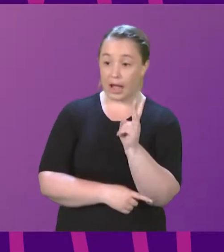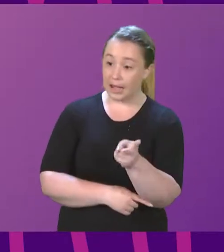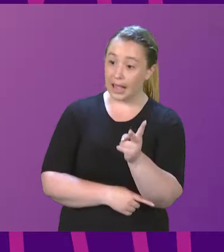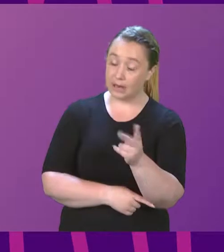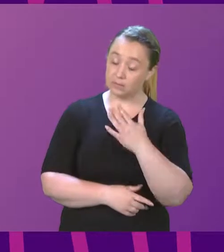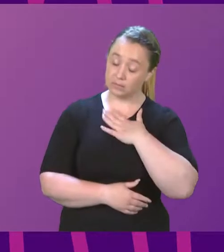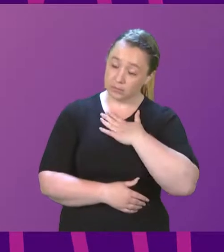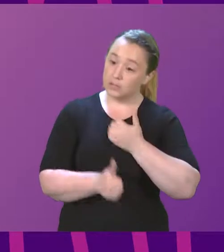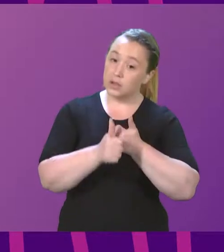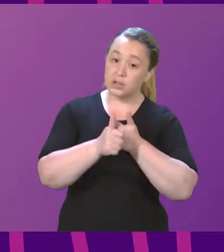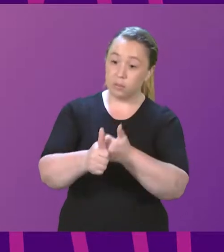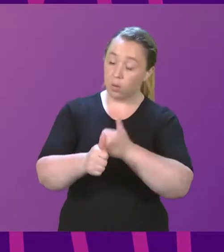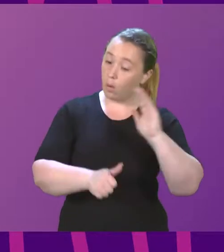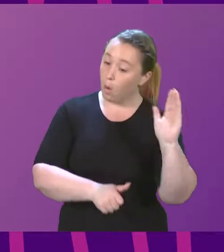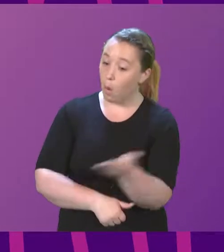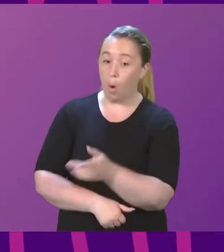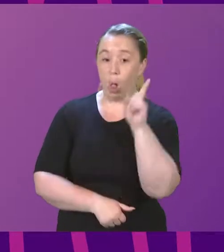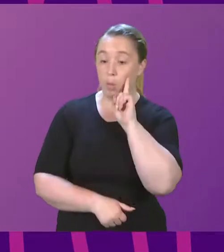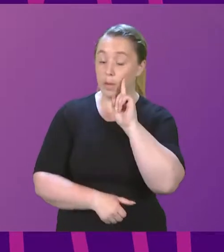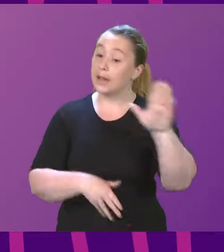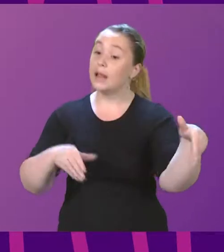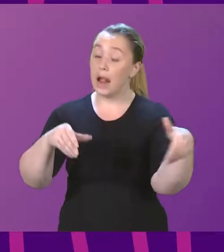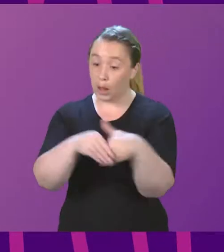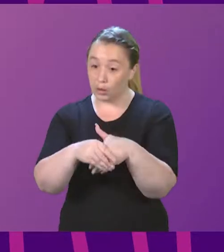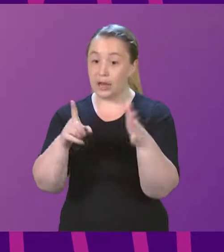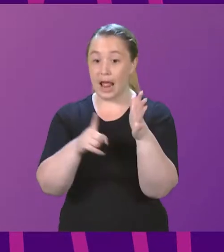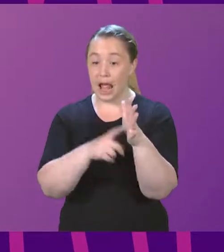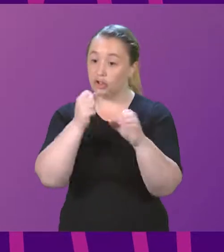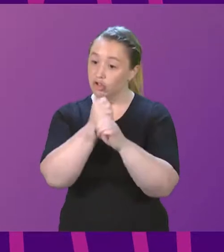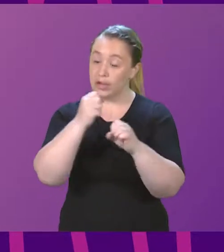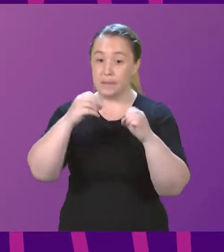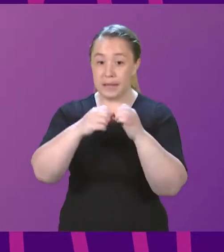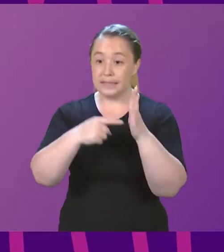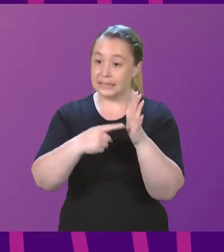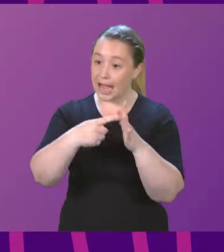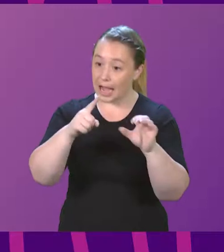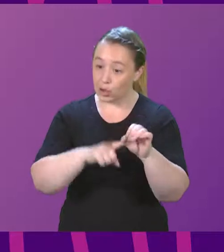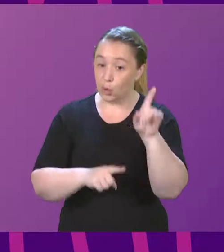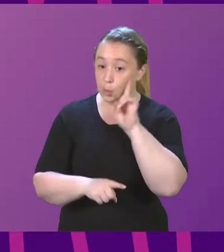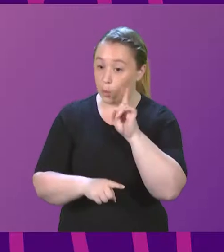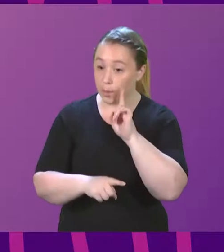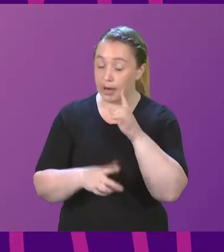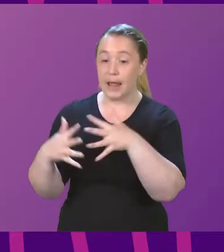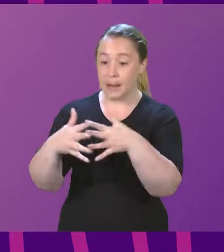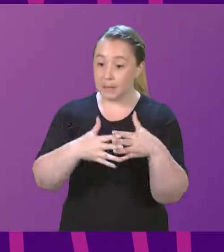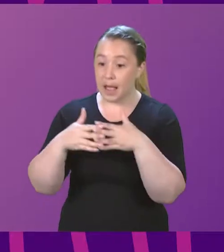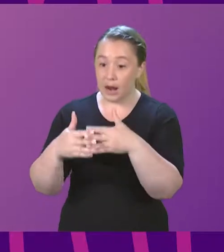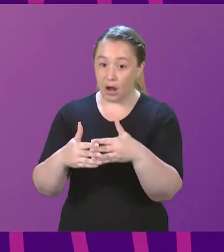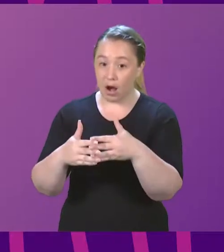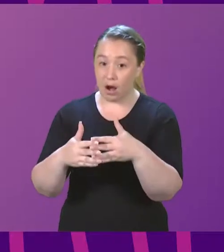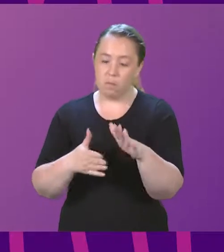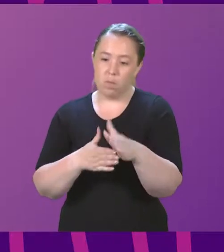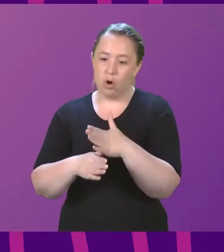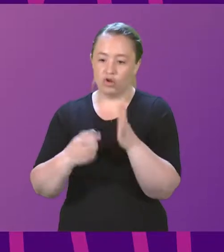solidarity with all women, including LGBTQI women in the United States following the overturning of Roe v.